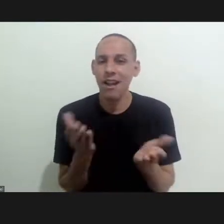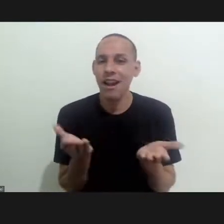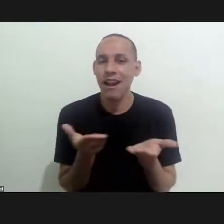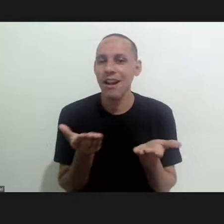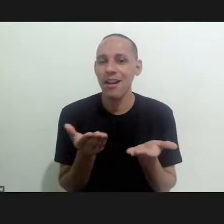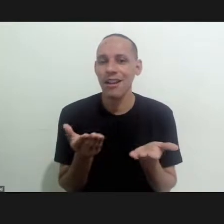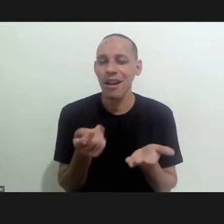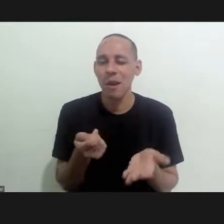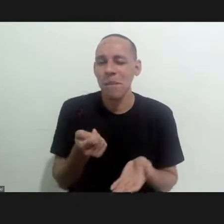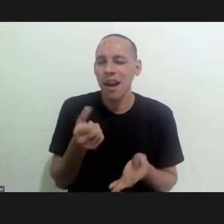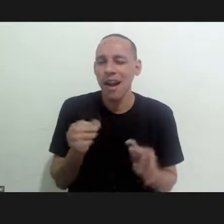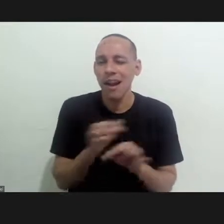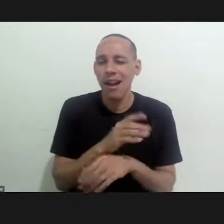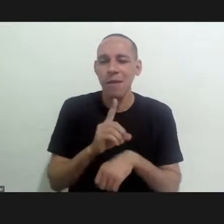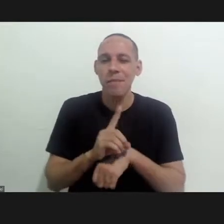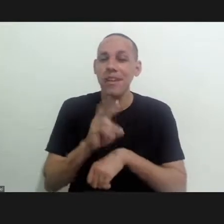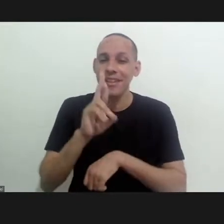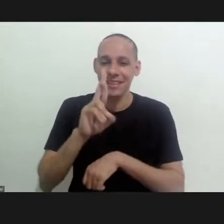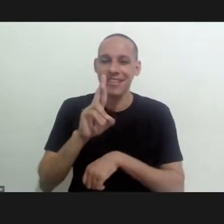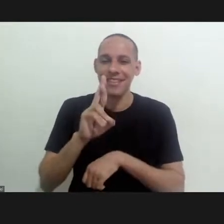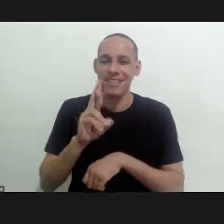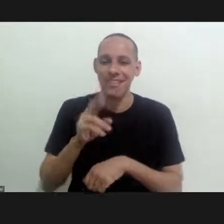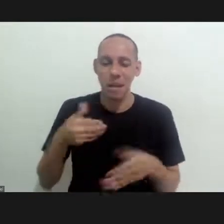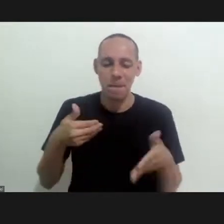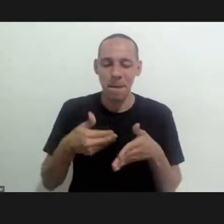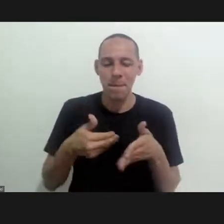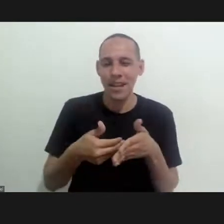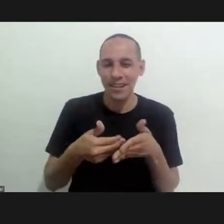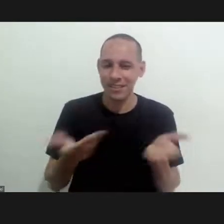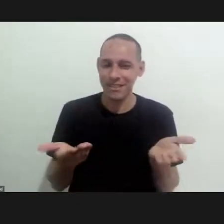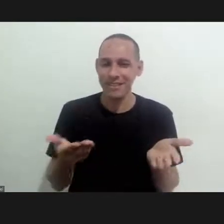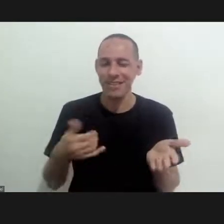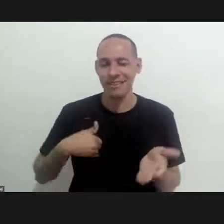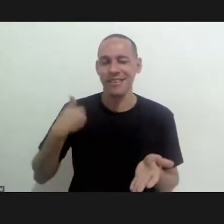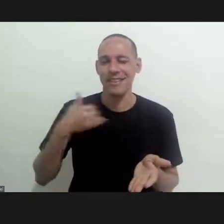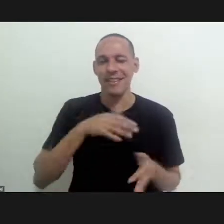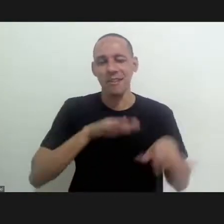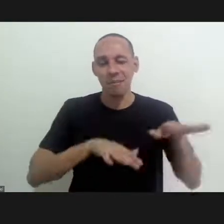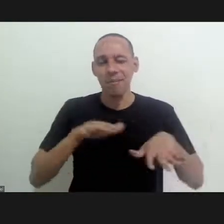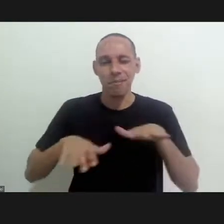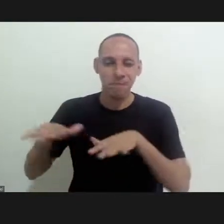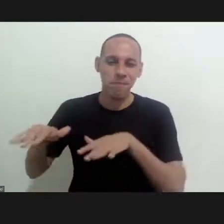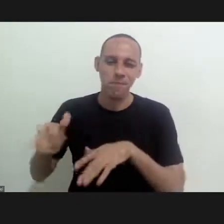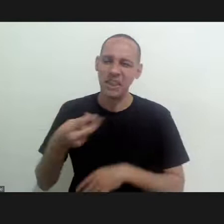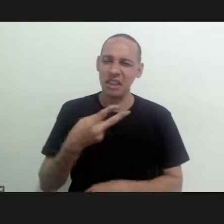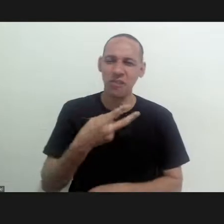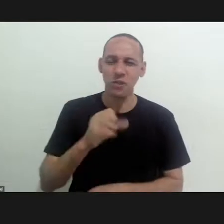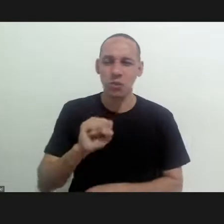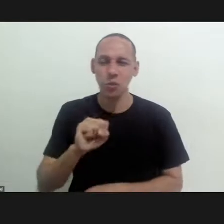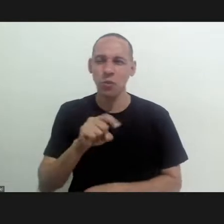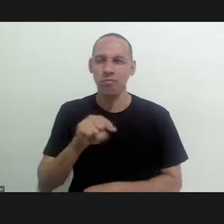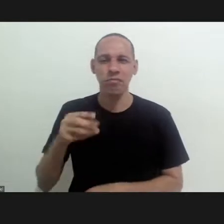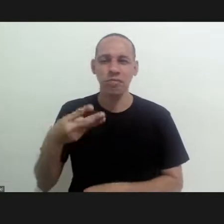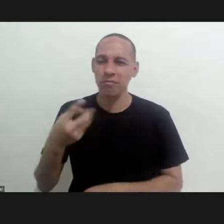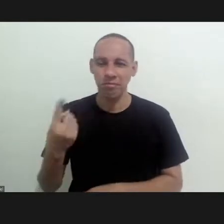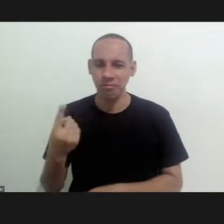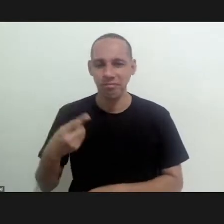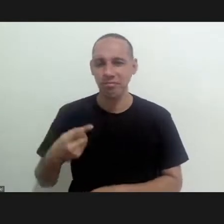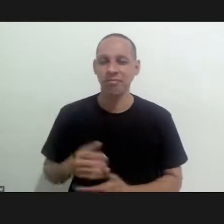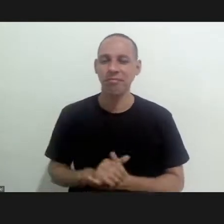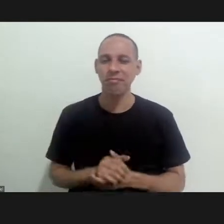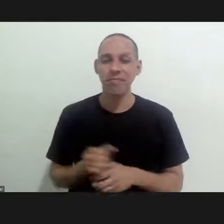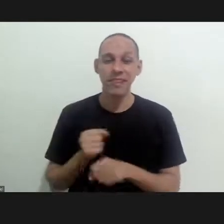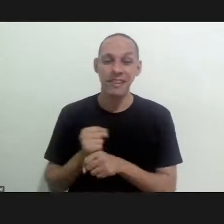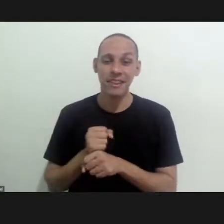or have just finished their phd just about to finish their phd the average age is from 28 to